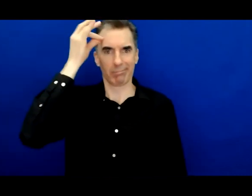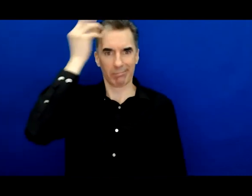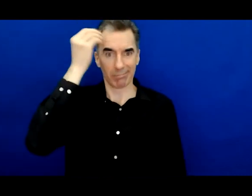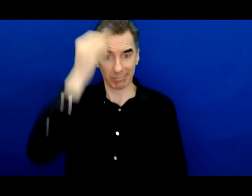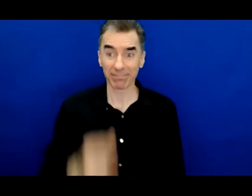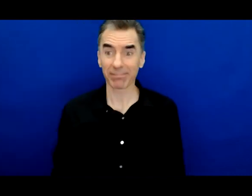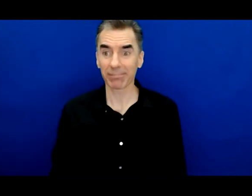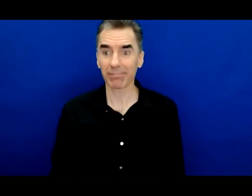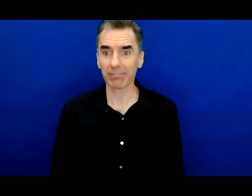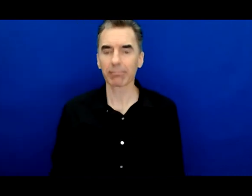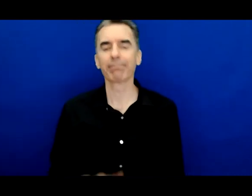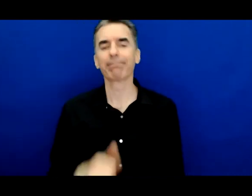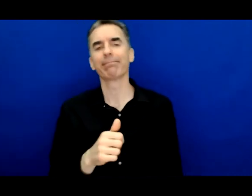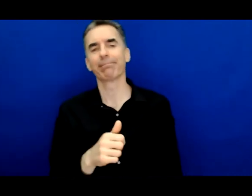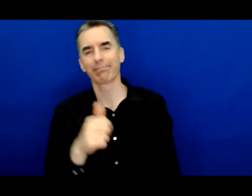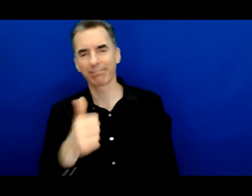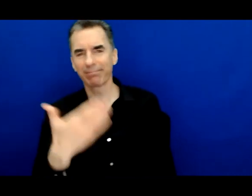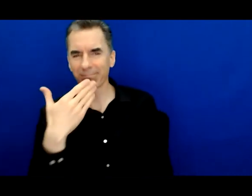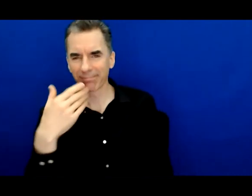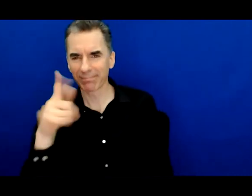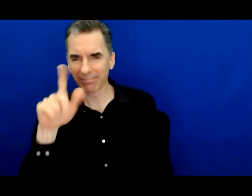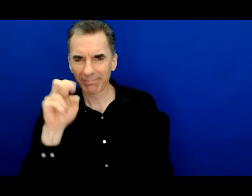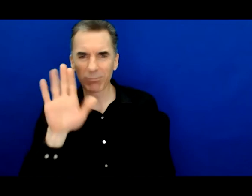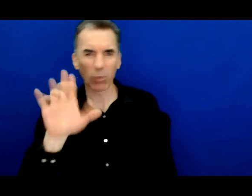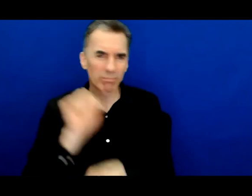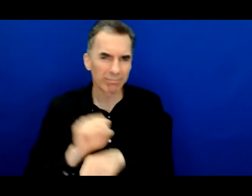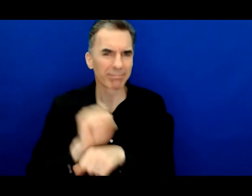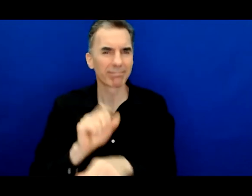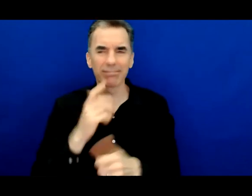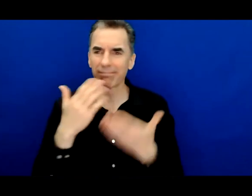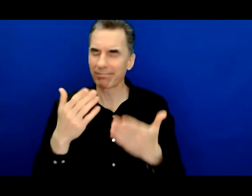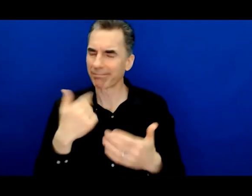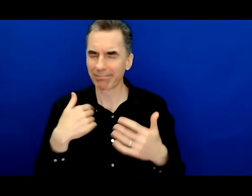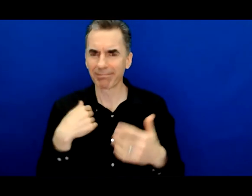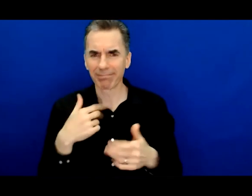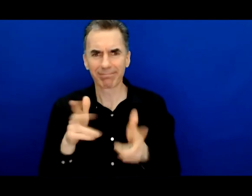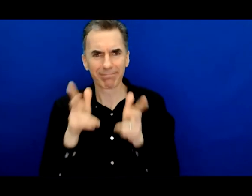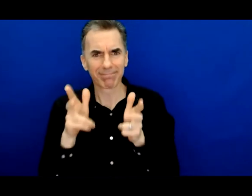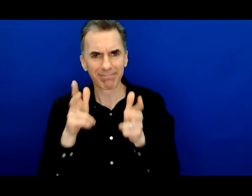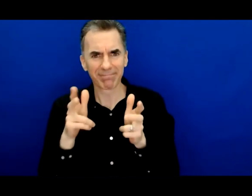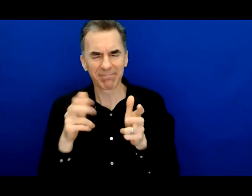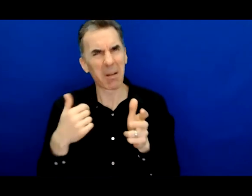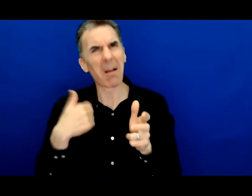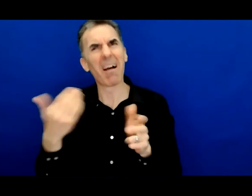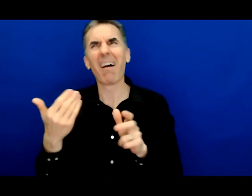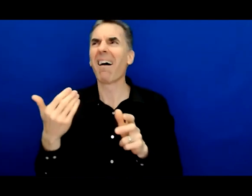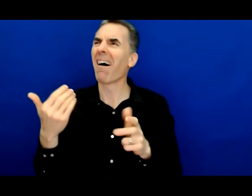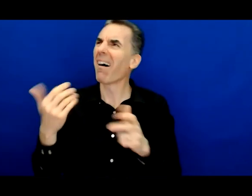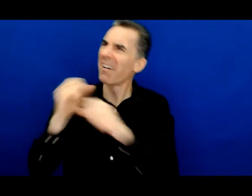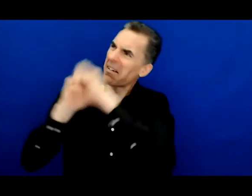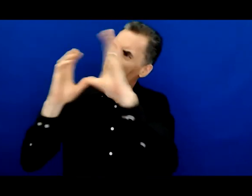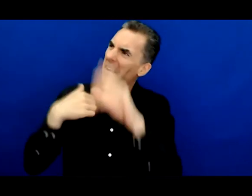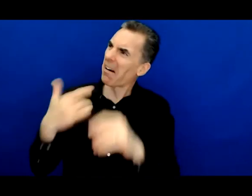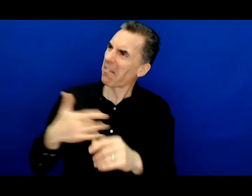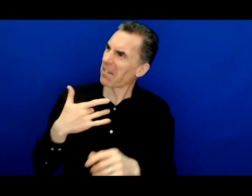Thank you for everything that you do Glenn continue to do I'm increasingly impressed as much as I thought I knew about you I'm learning so